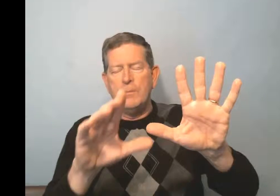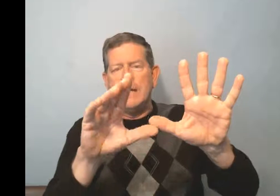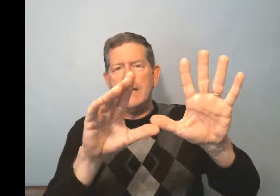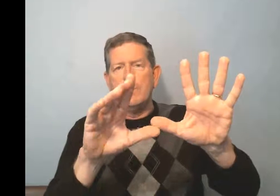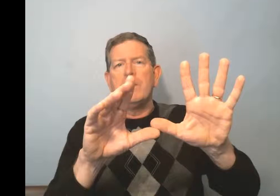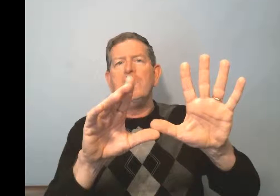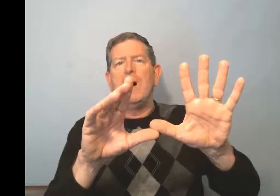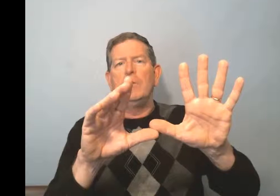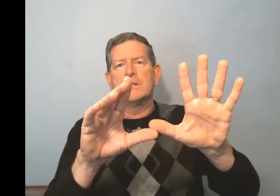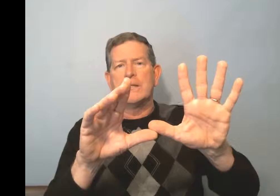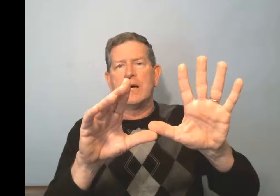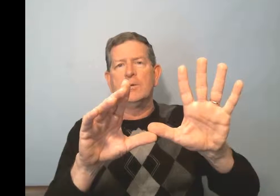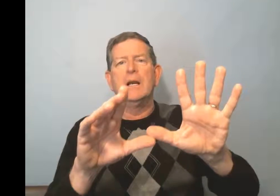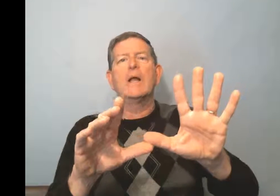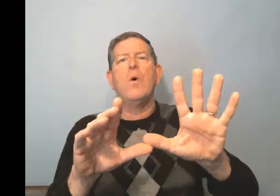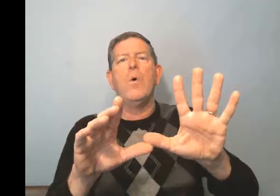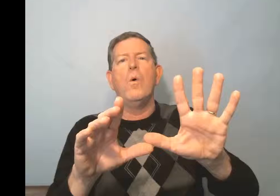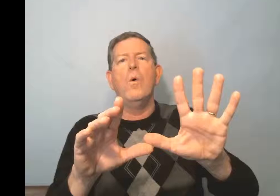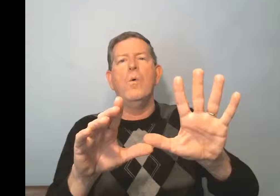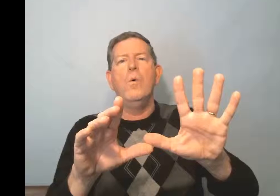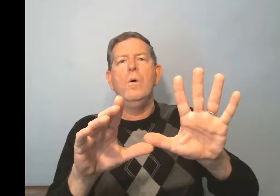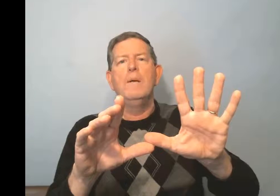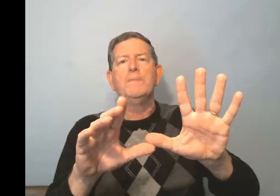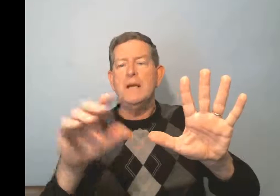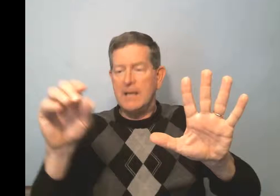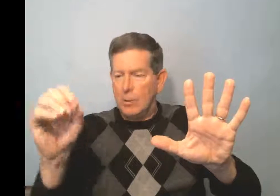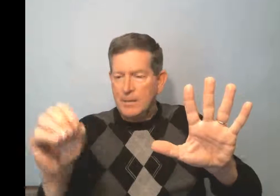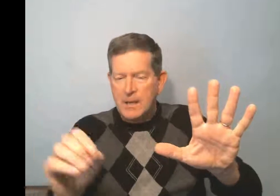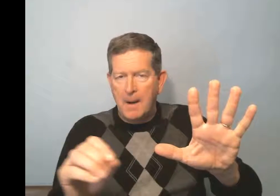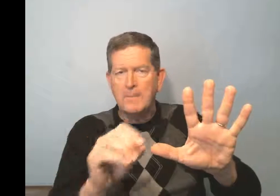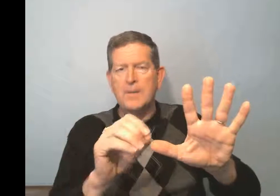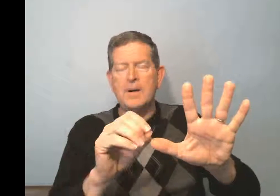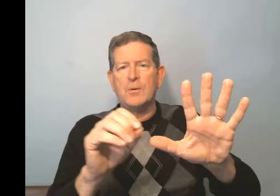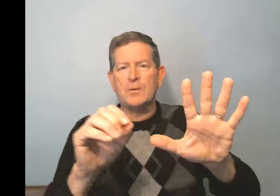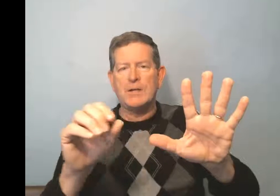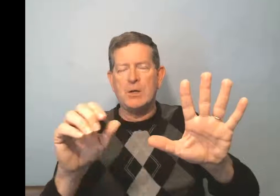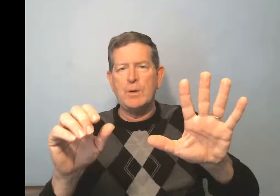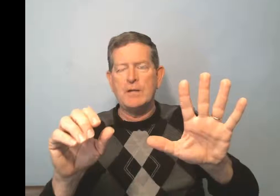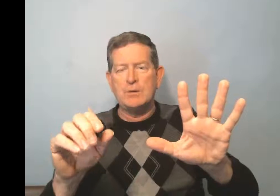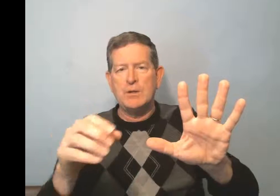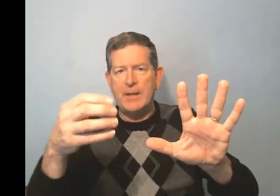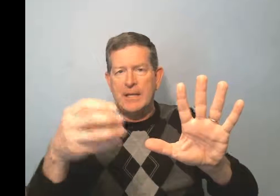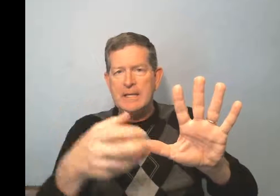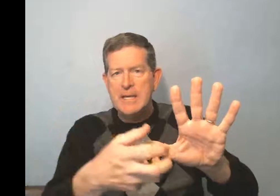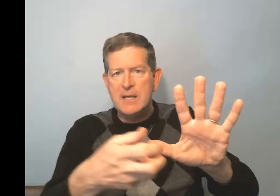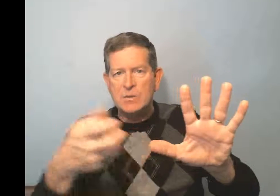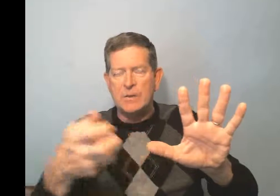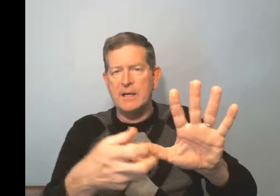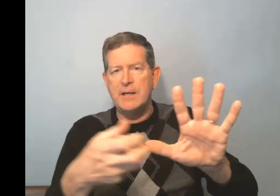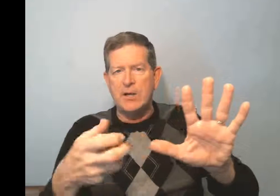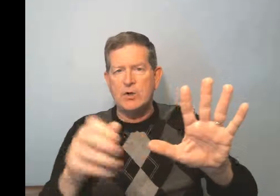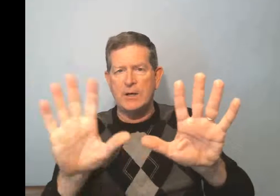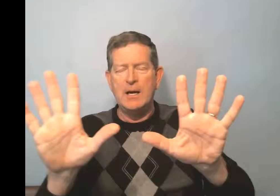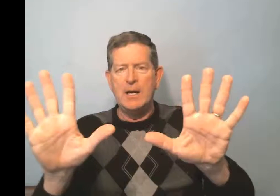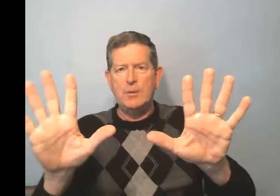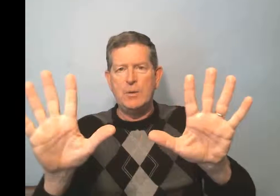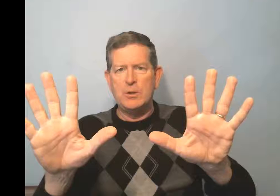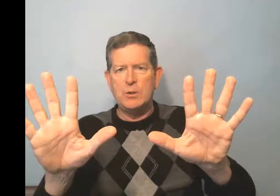beginning with a vowel sound, like on, it will become pronounced, and it creates what's called that liaison, that connection between the two